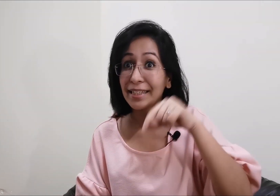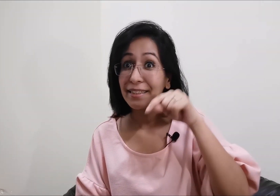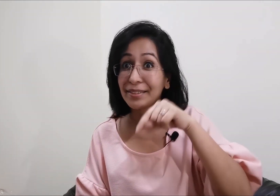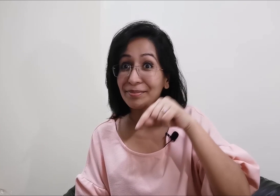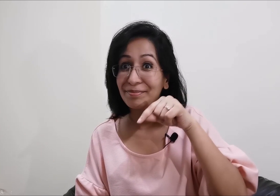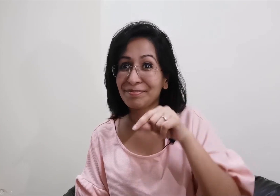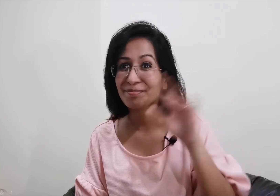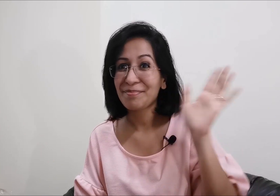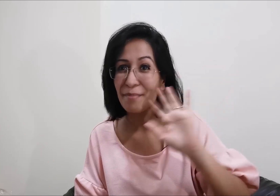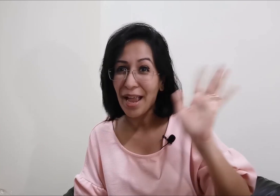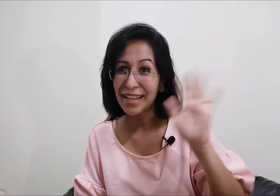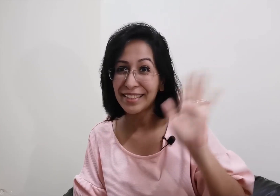click bye